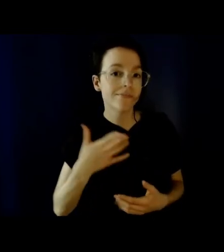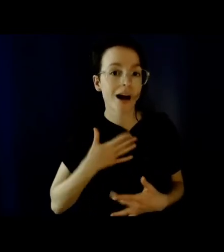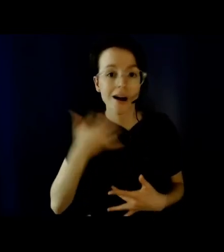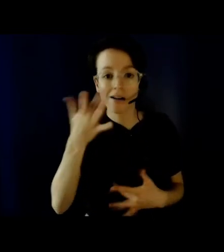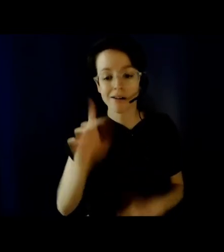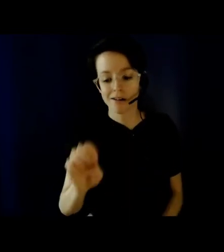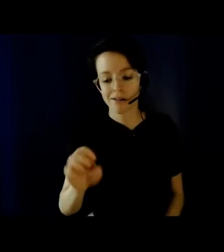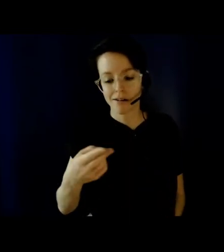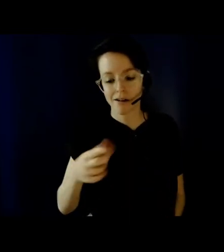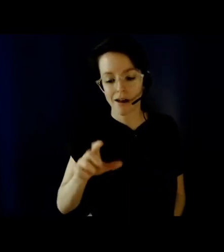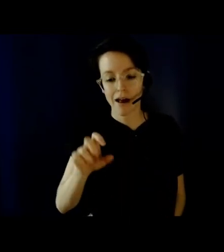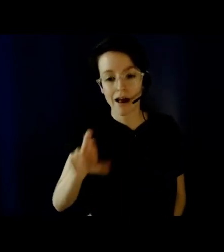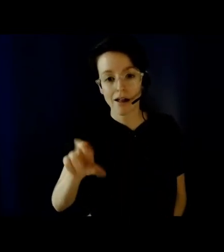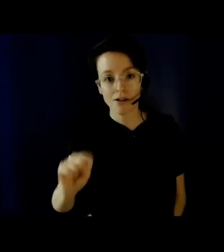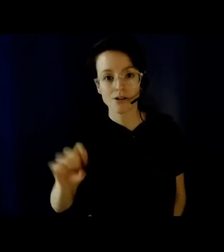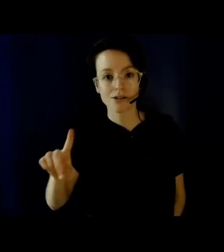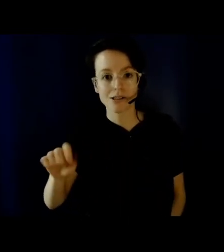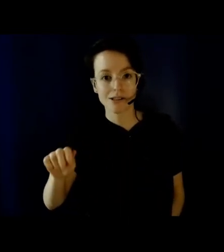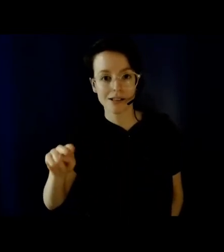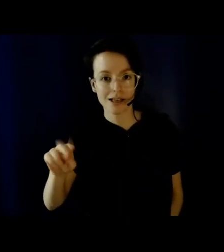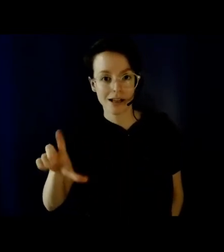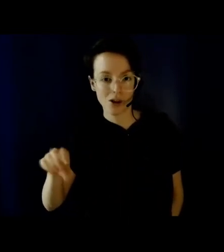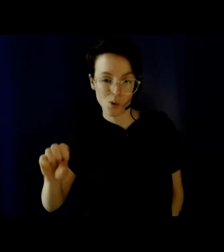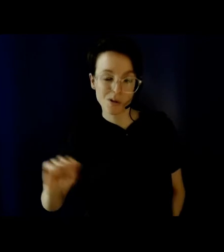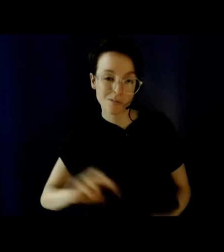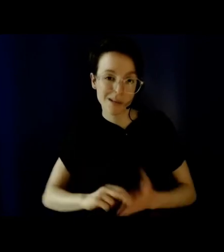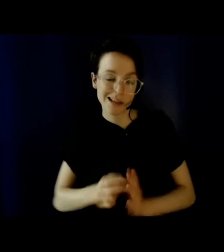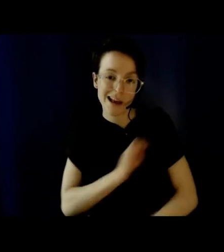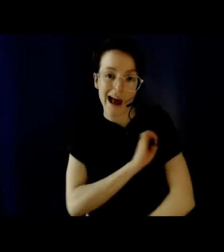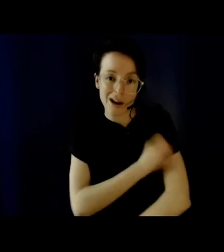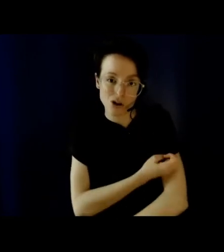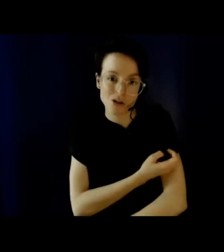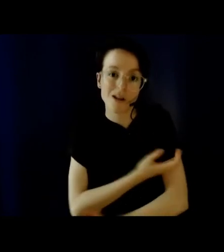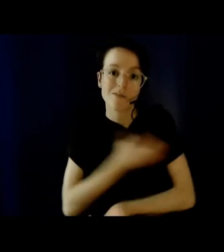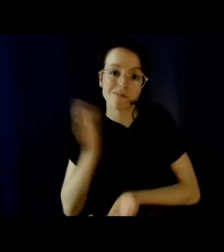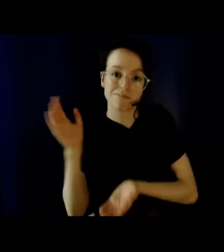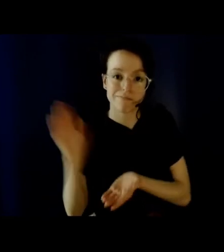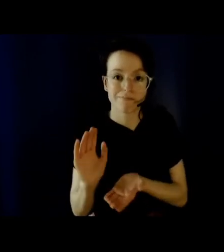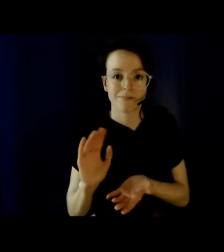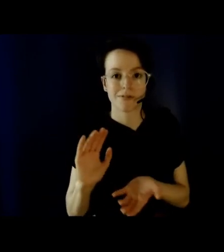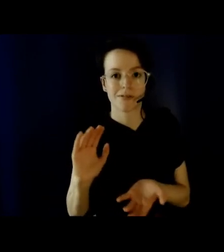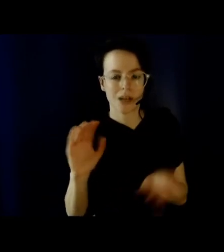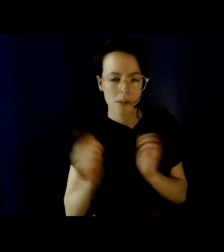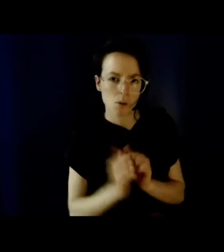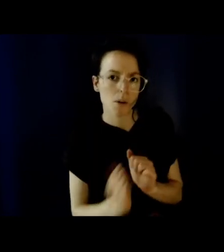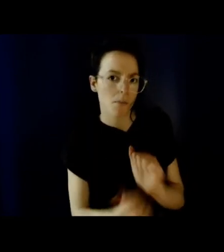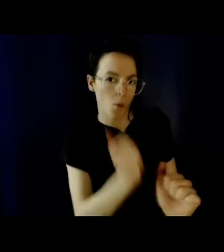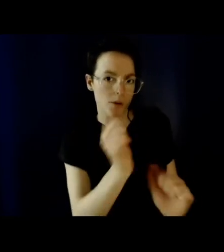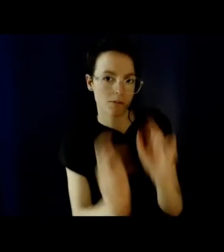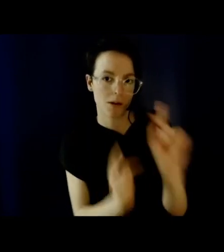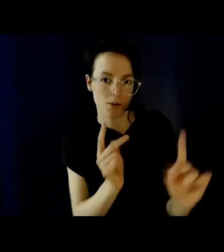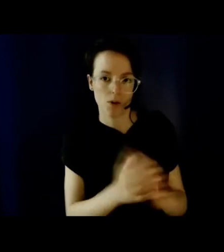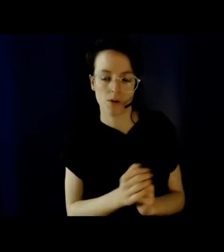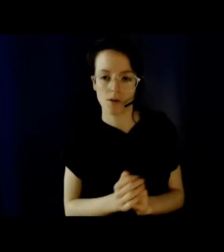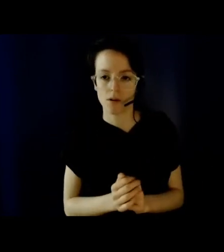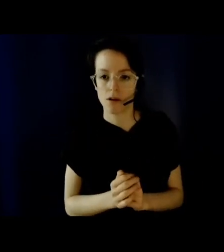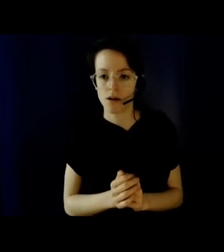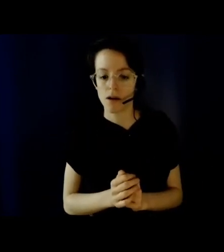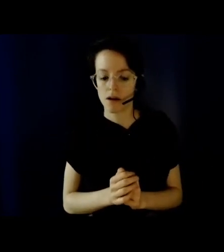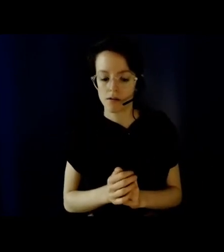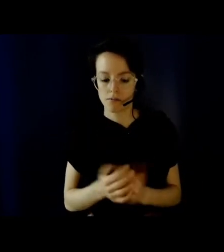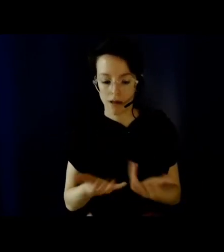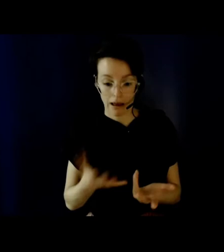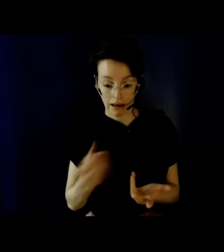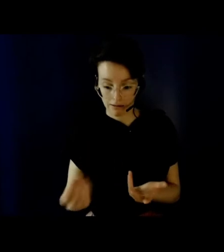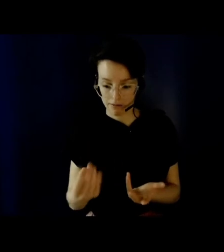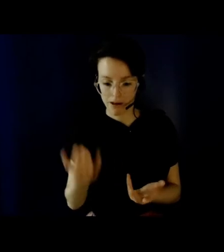is an energy-limiting condition. So I have less energy overall than most people and the same tasks have a higher energetic cost